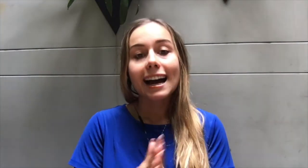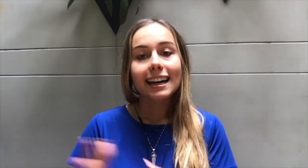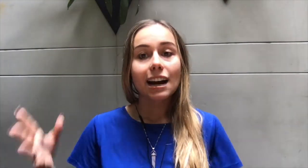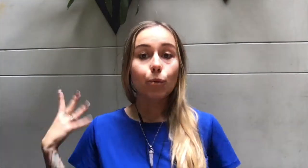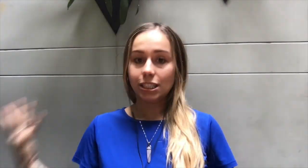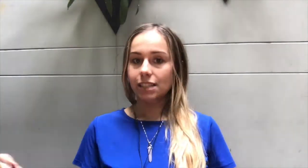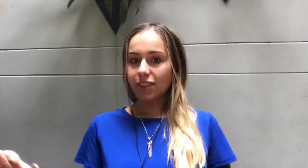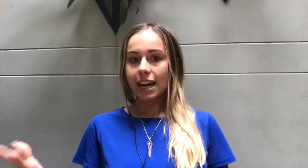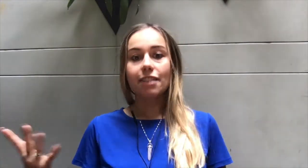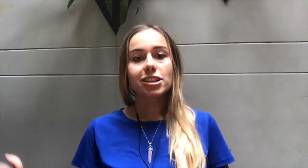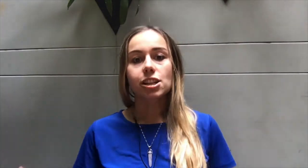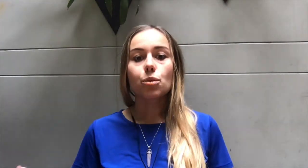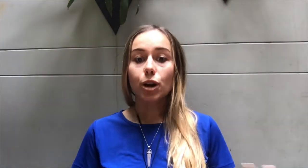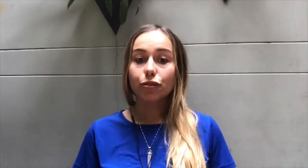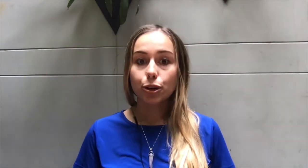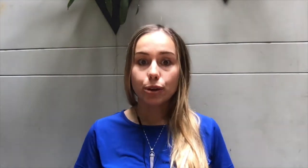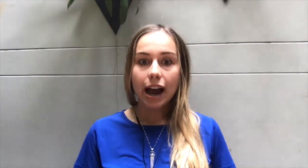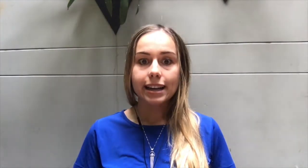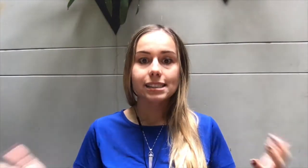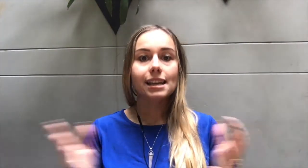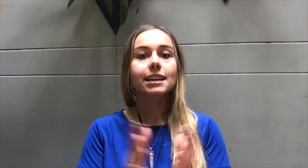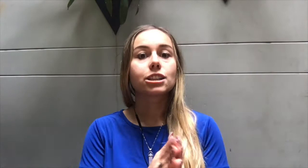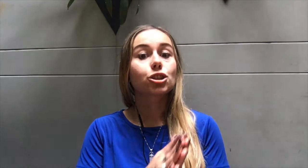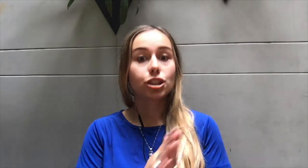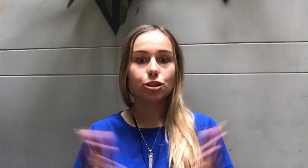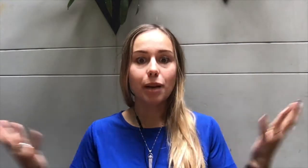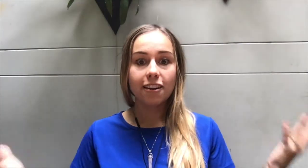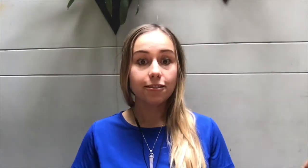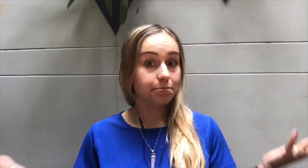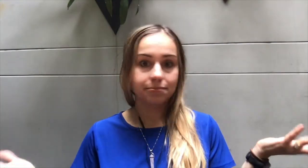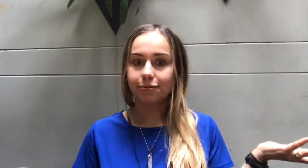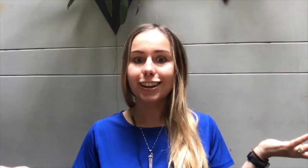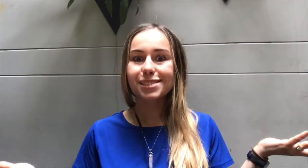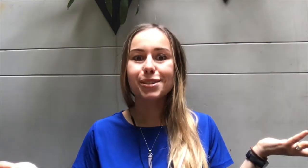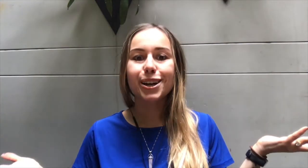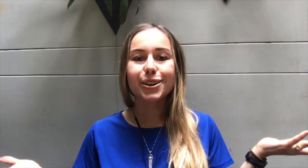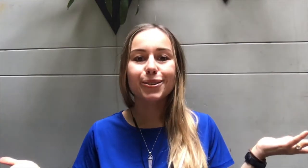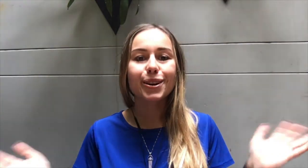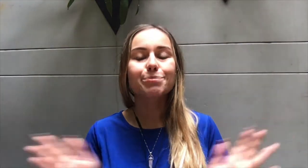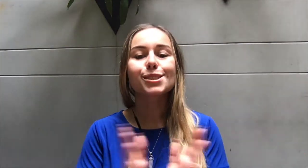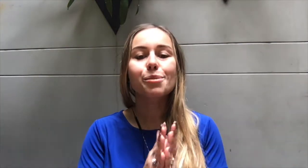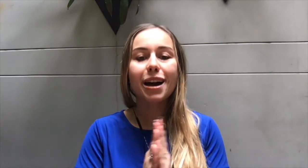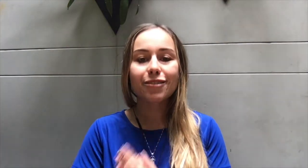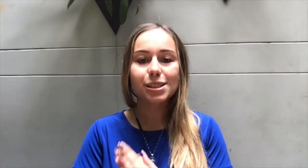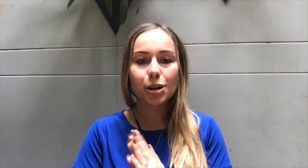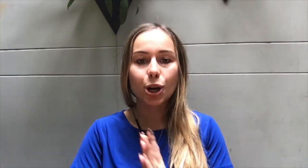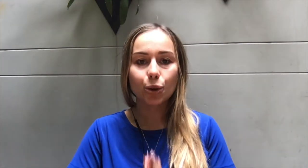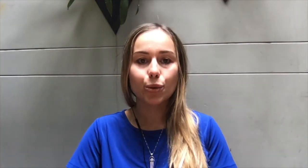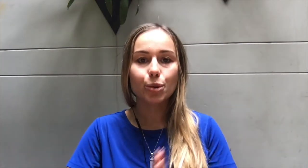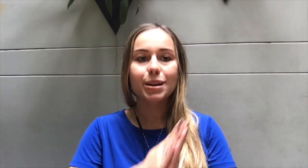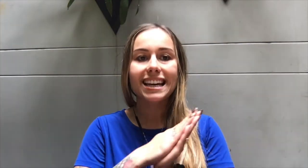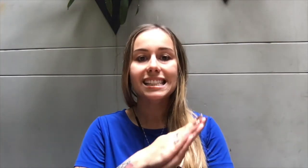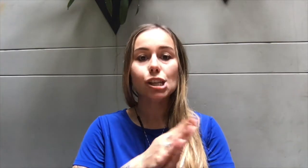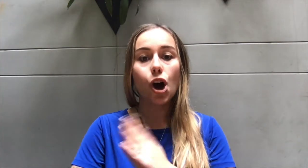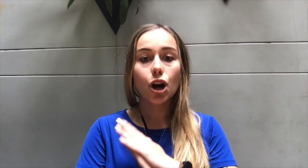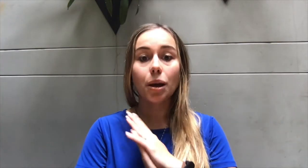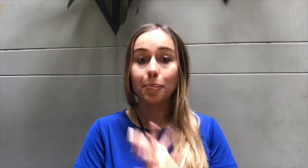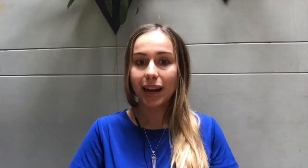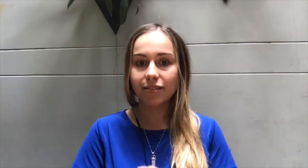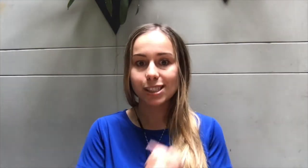want to invite every single one of you guys into my Facebook group. So my Facebook group is called Manifest